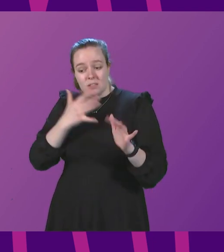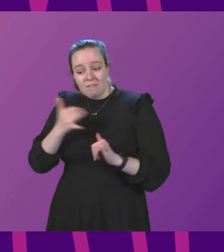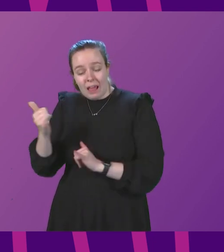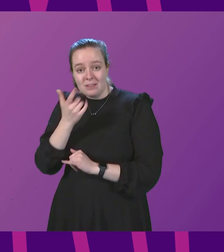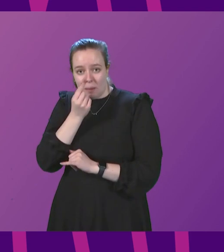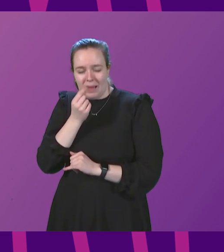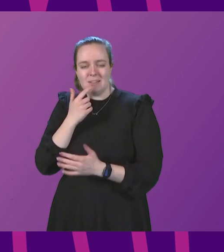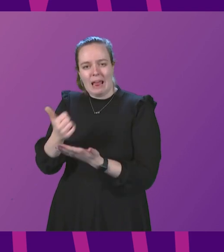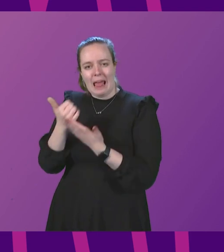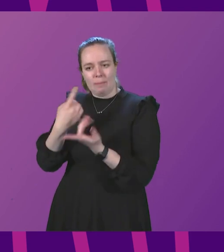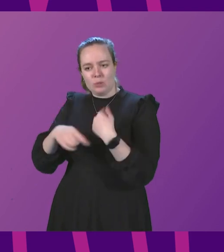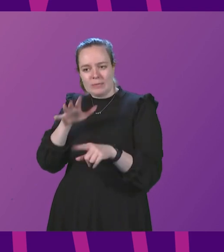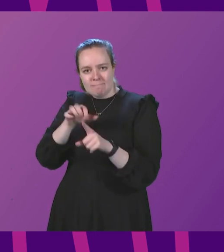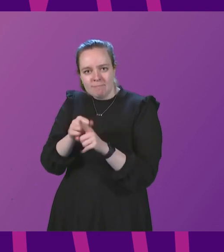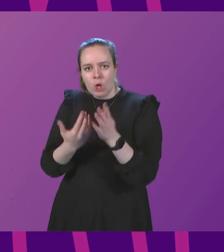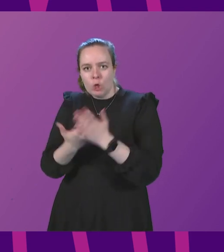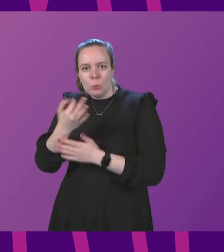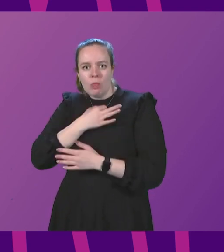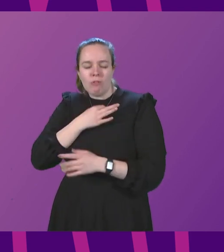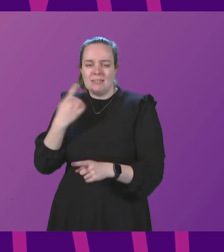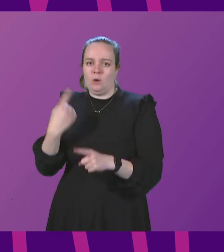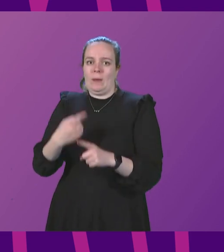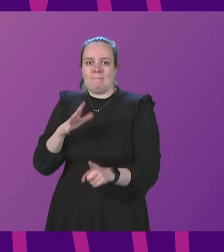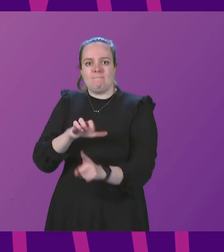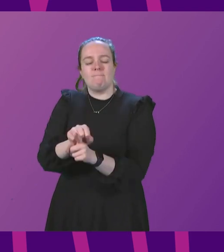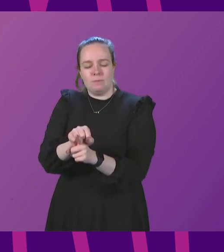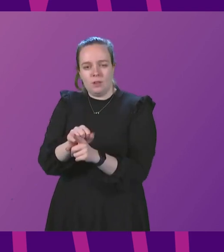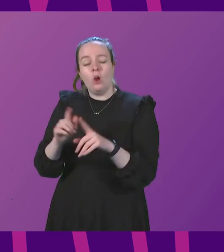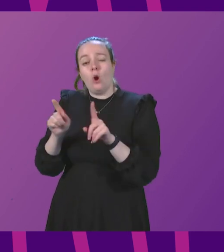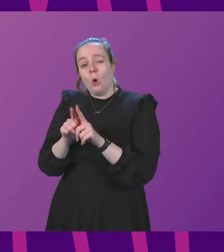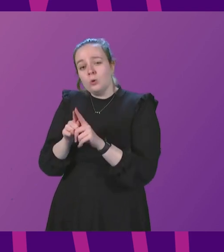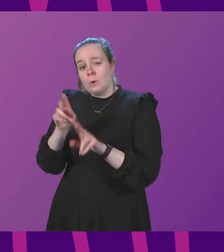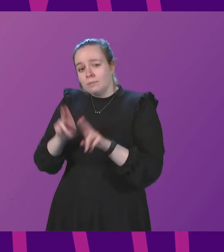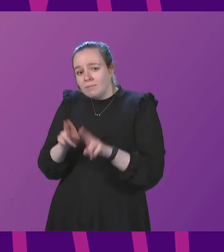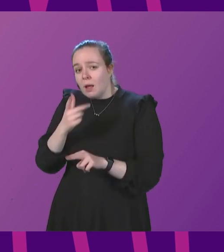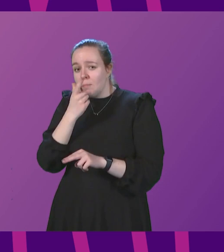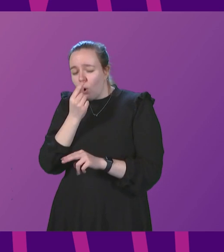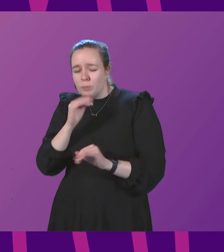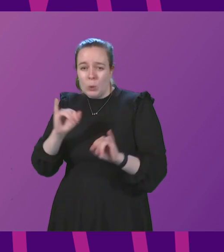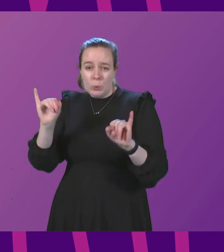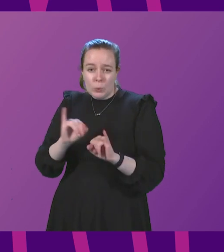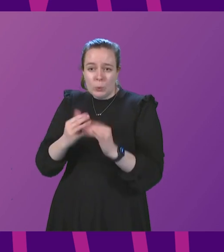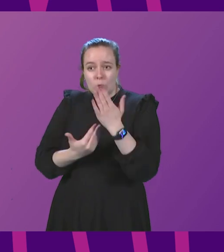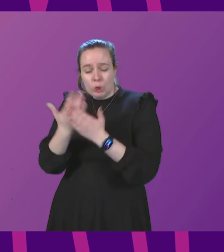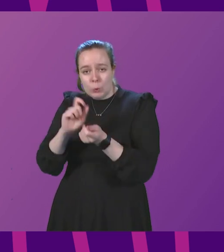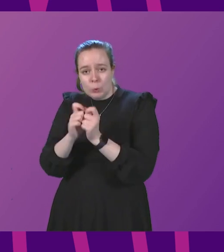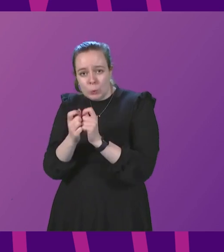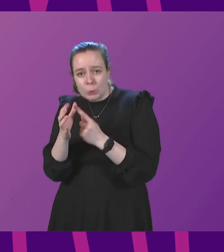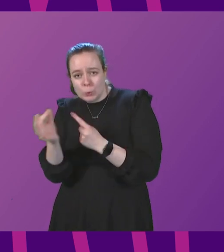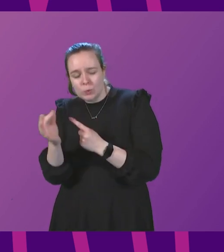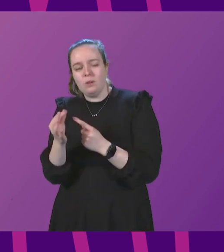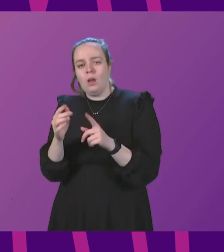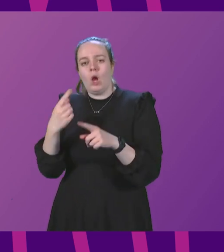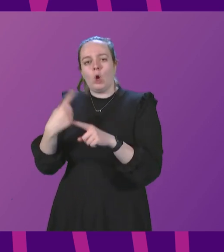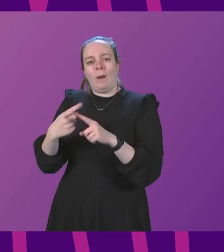help us identify new threats rapidly. It will also help us assess the potential severity of any new threat and quickly